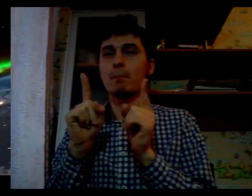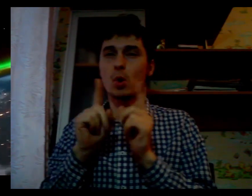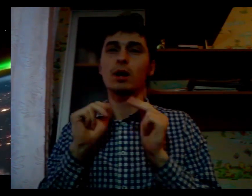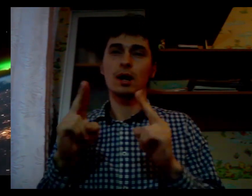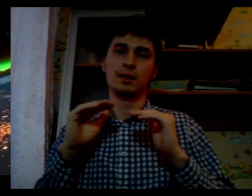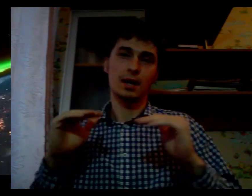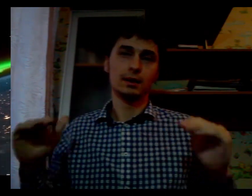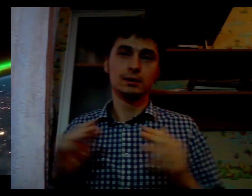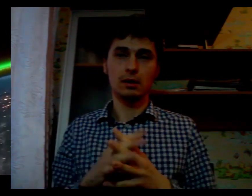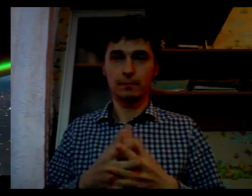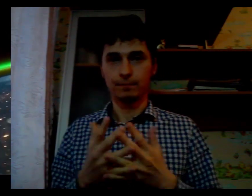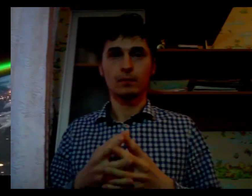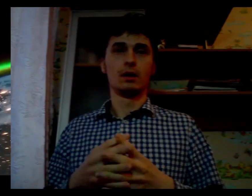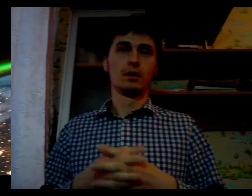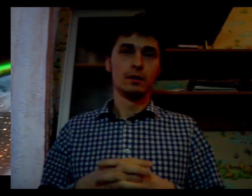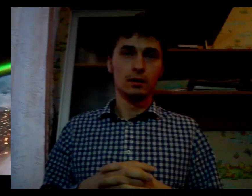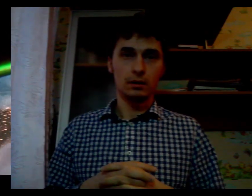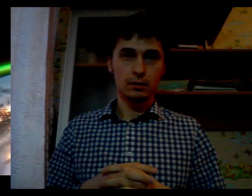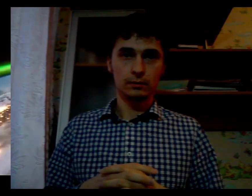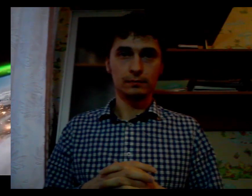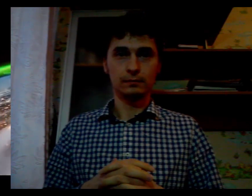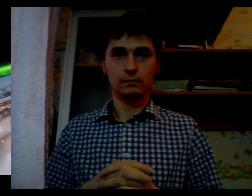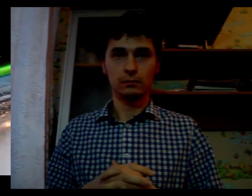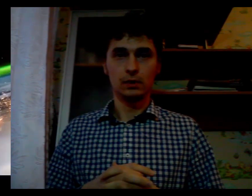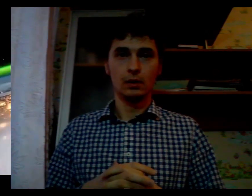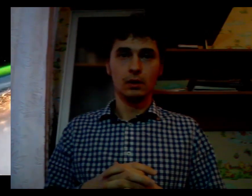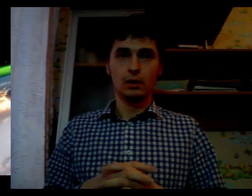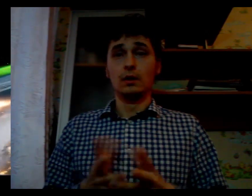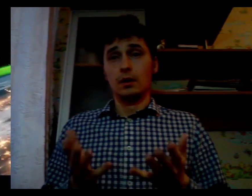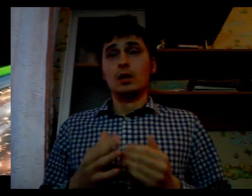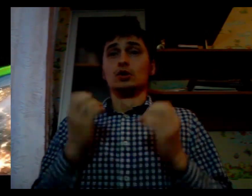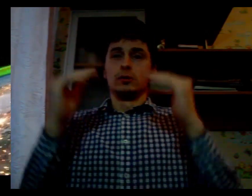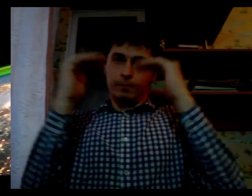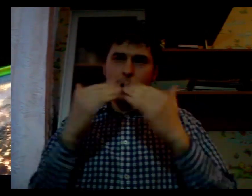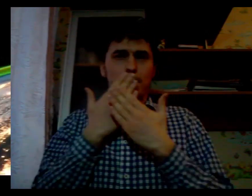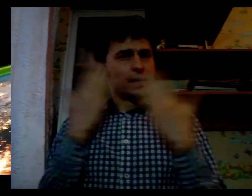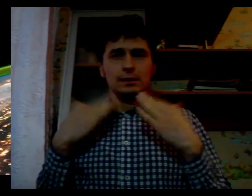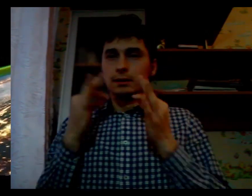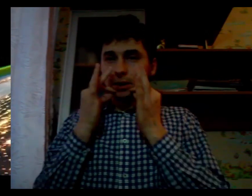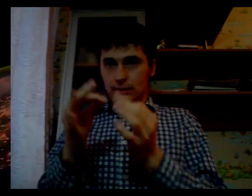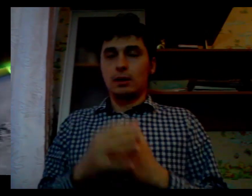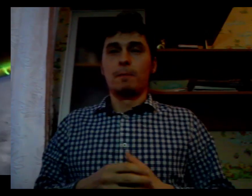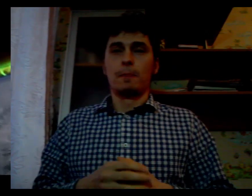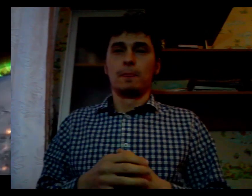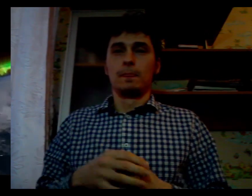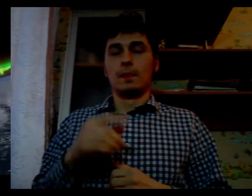Realizing this goal will require an intrepidorial spirit, a new generation of scientists.